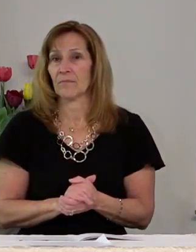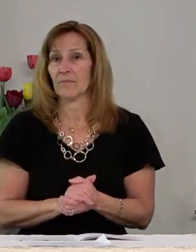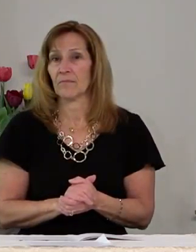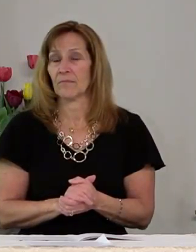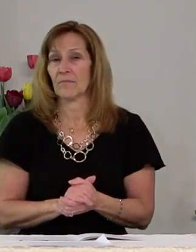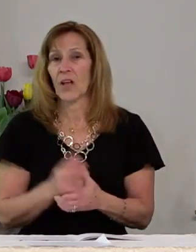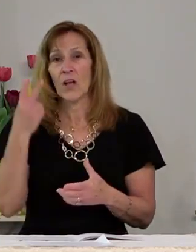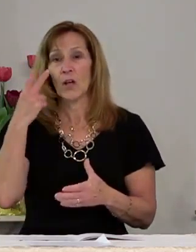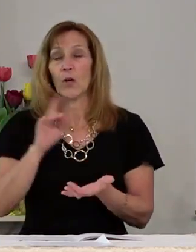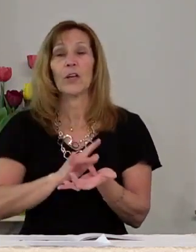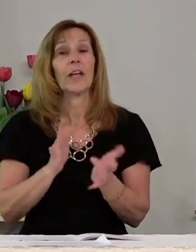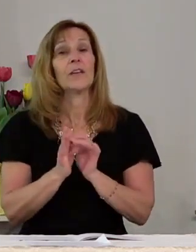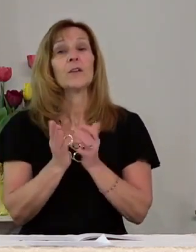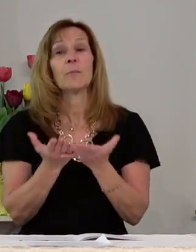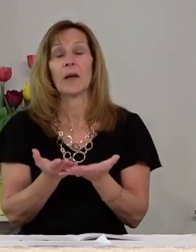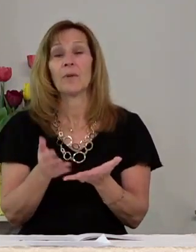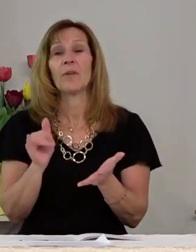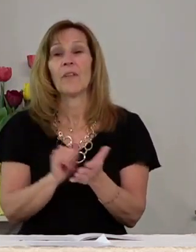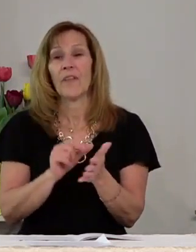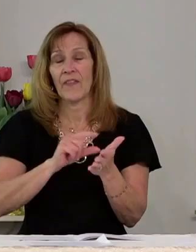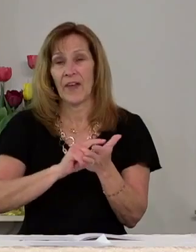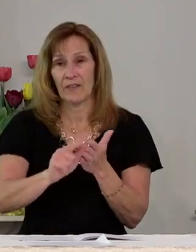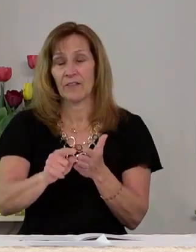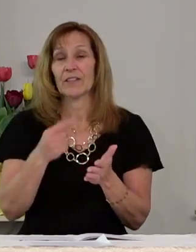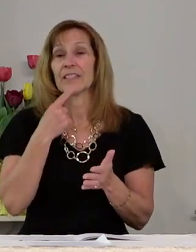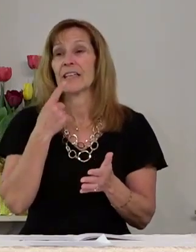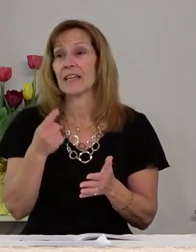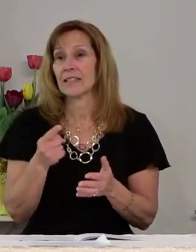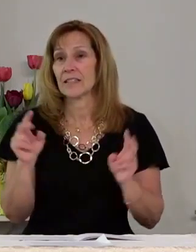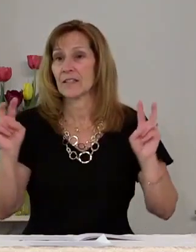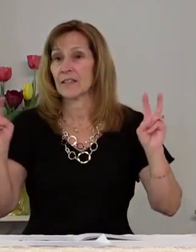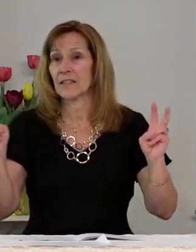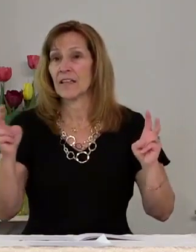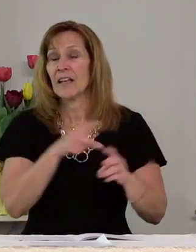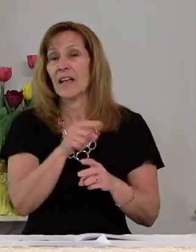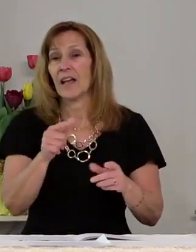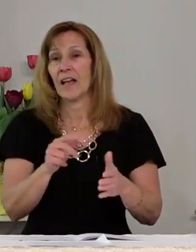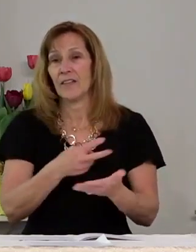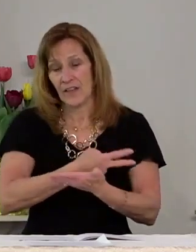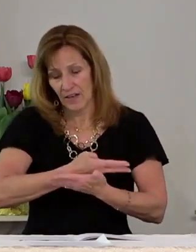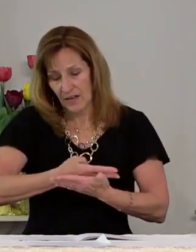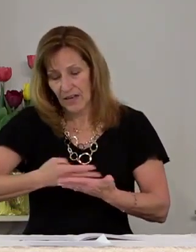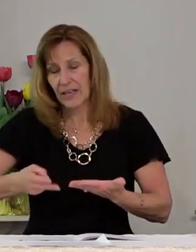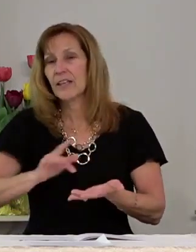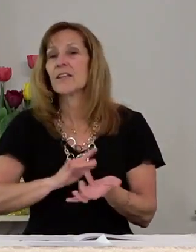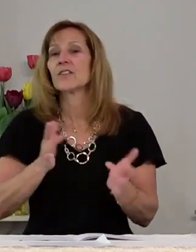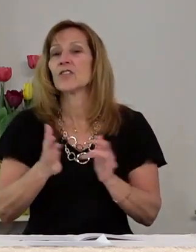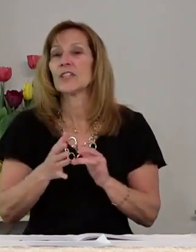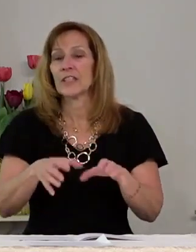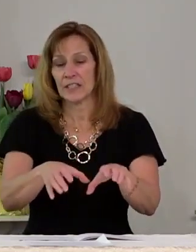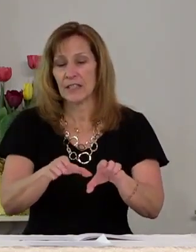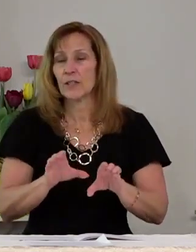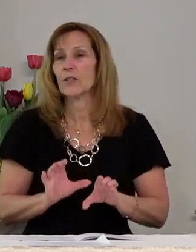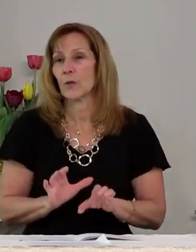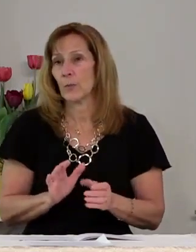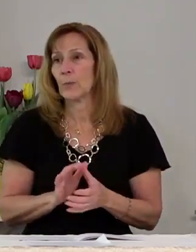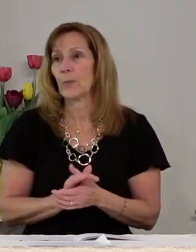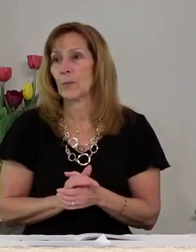Look in your Bible and that verse reads And they laid Jesus in the tomb.